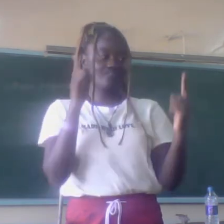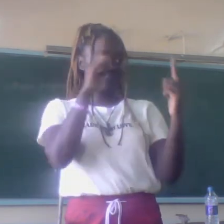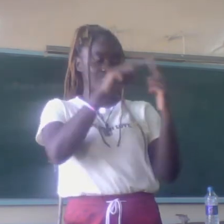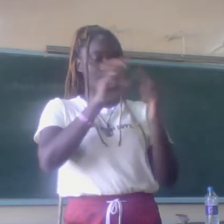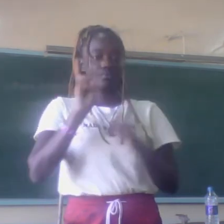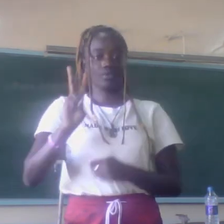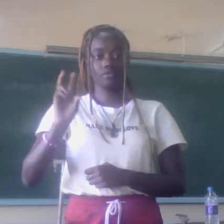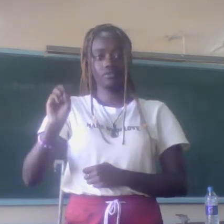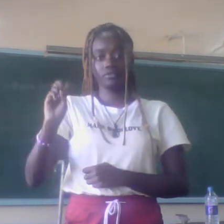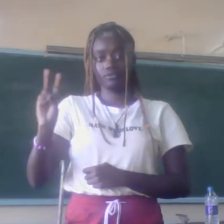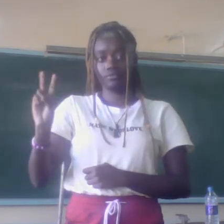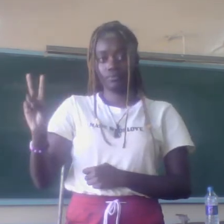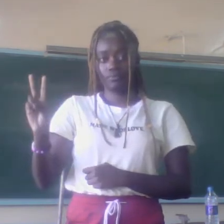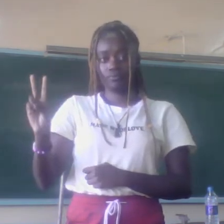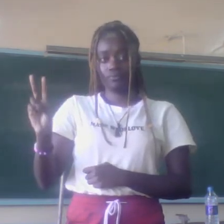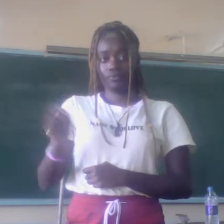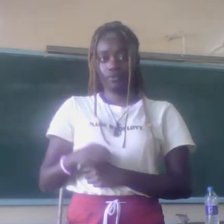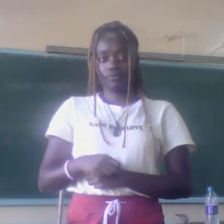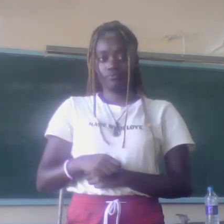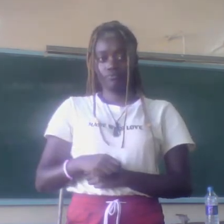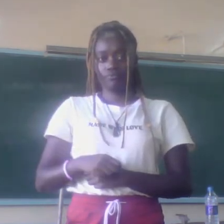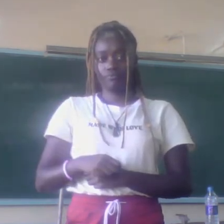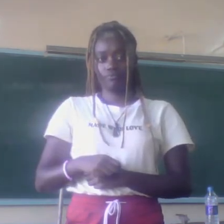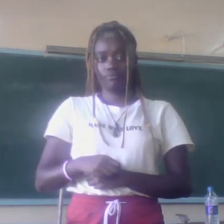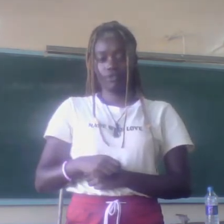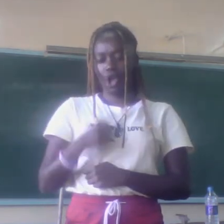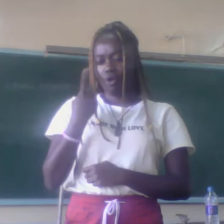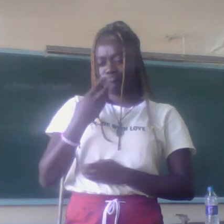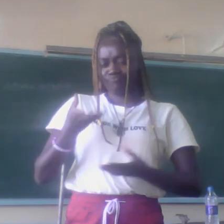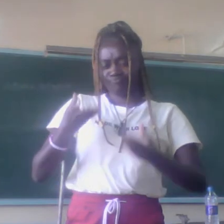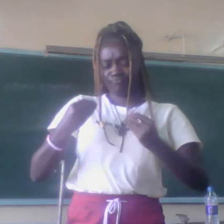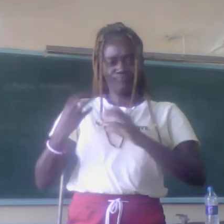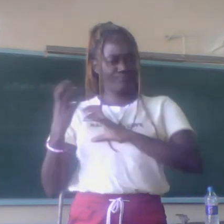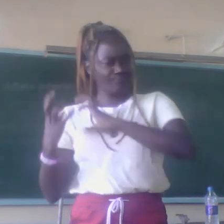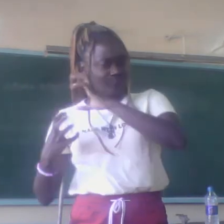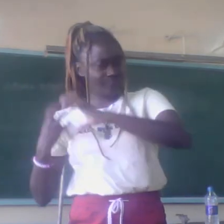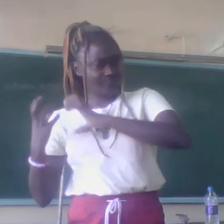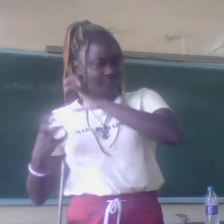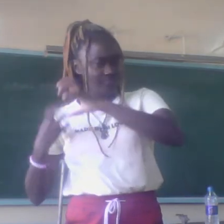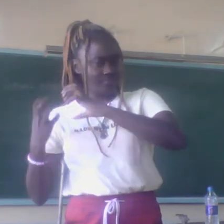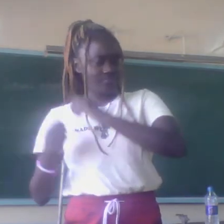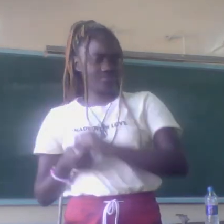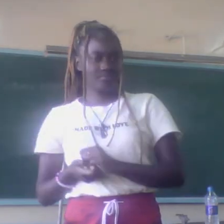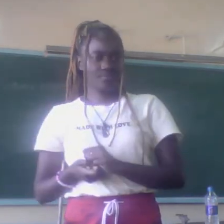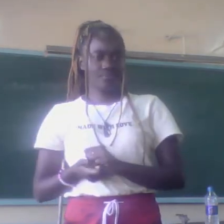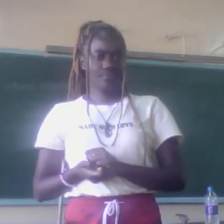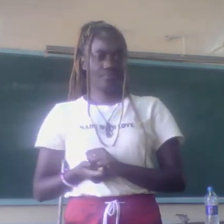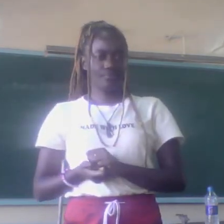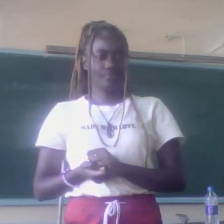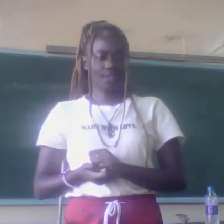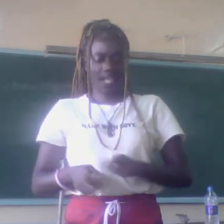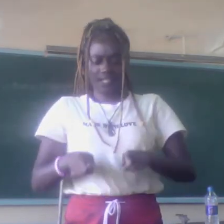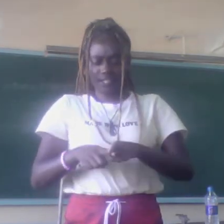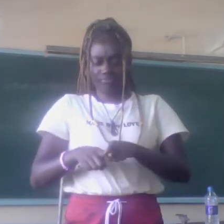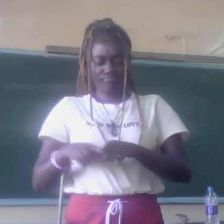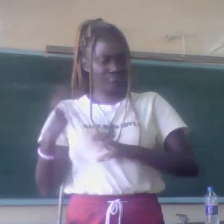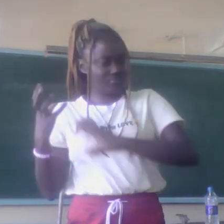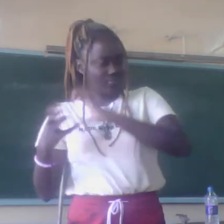I want to assure you, those who want to distract you from focusing on development